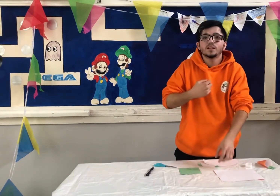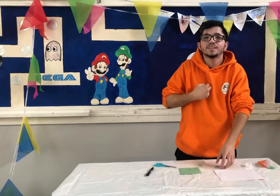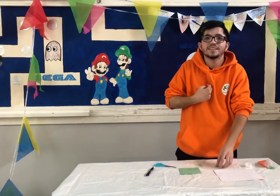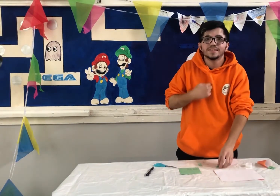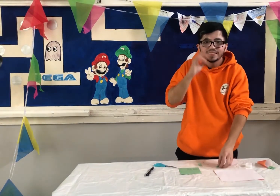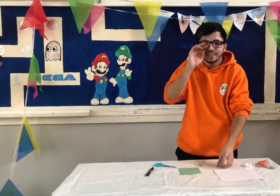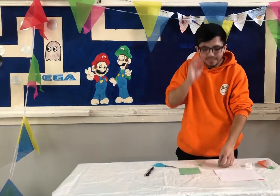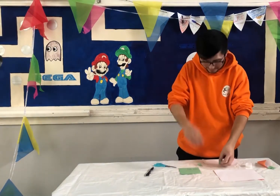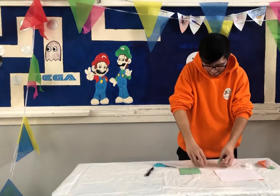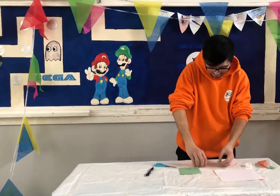Okay, here's some I made earlier.